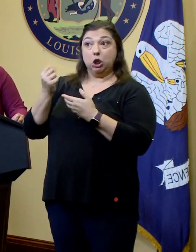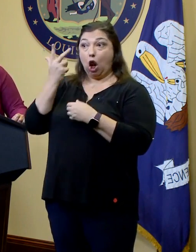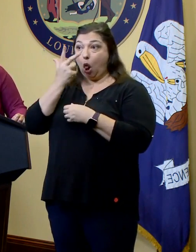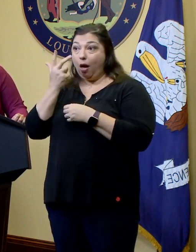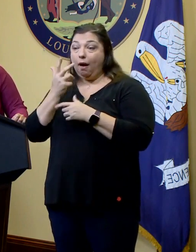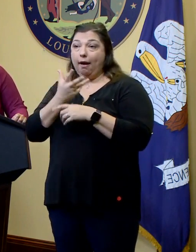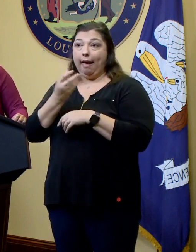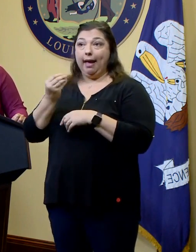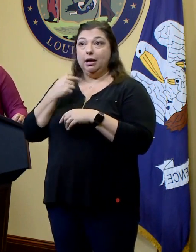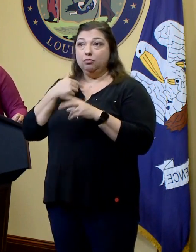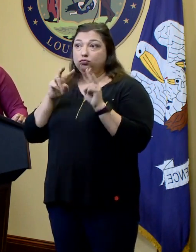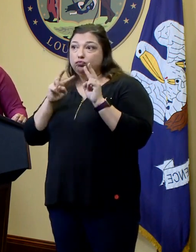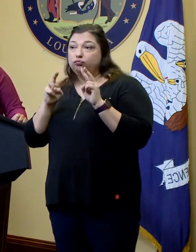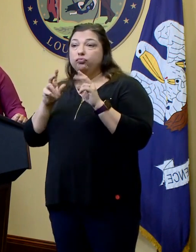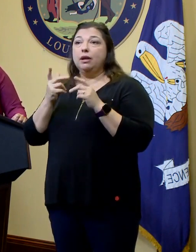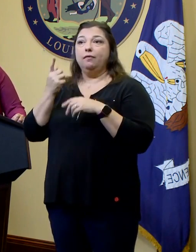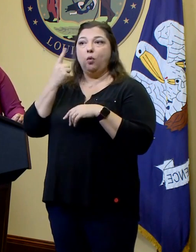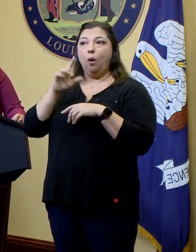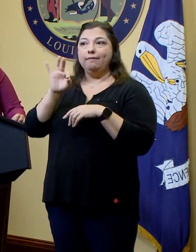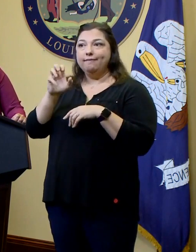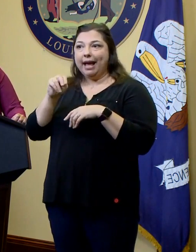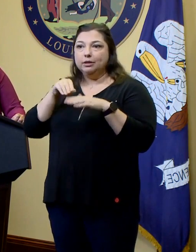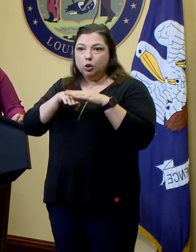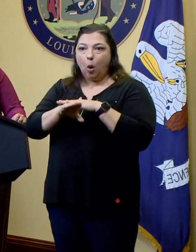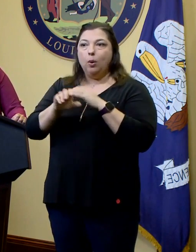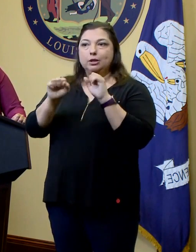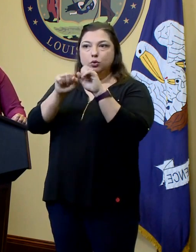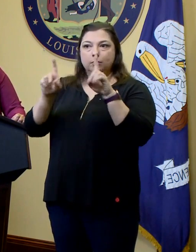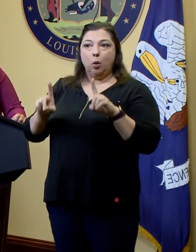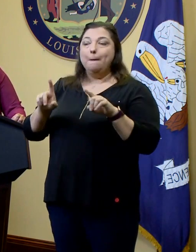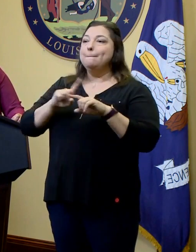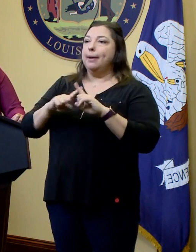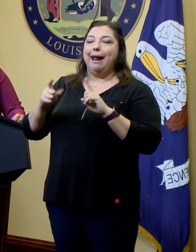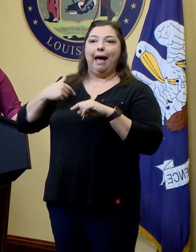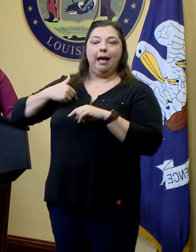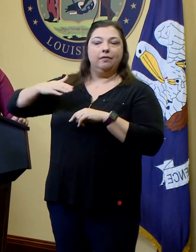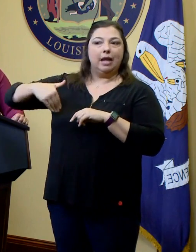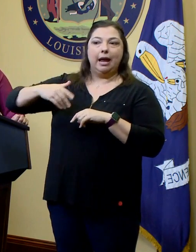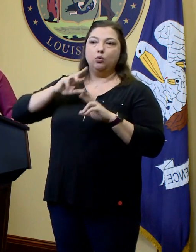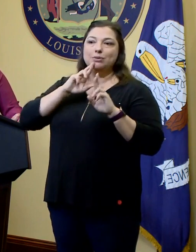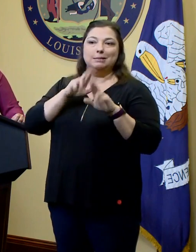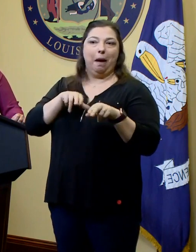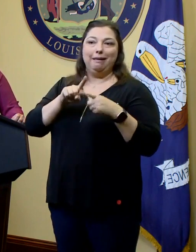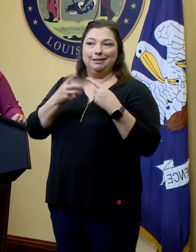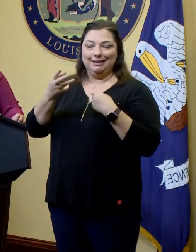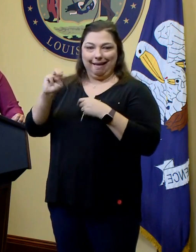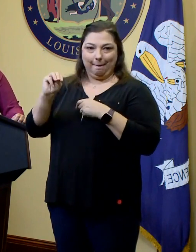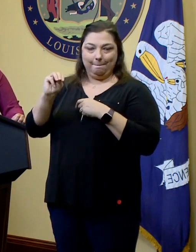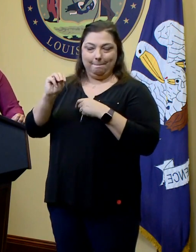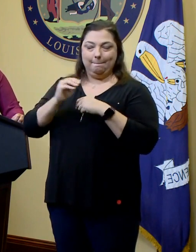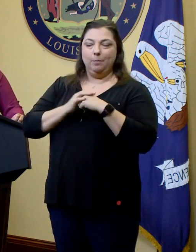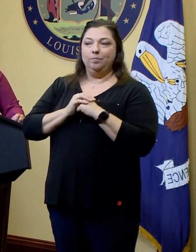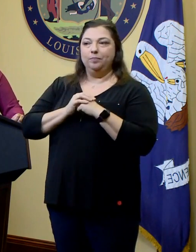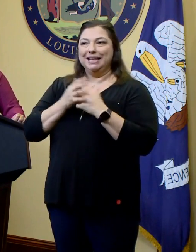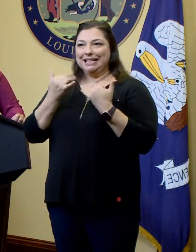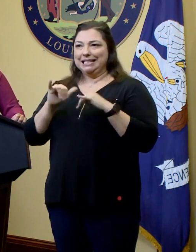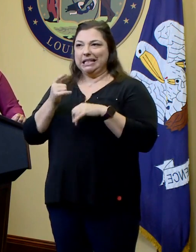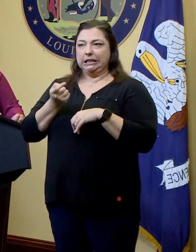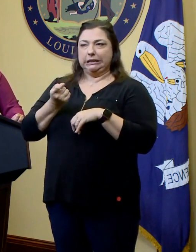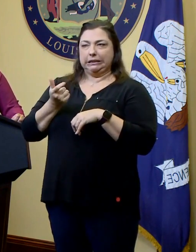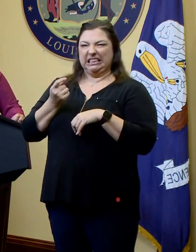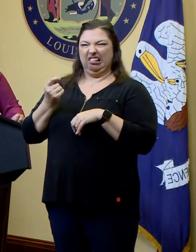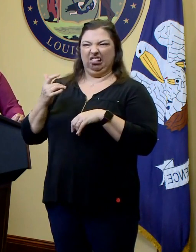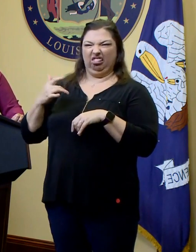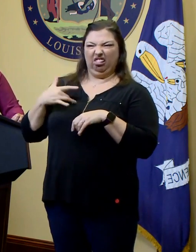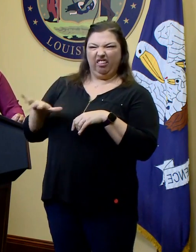he's looking for fans to return to the Dome. And I have not officially responded to him just yet. Still a little salty